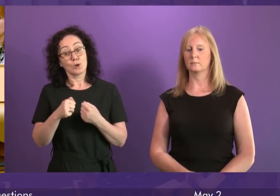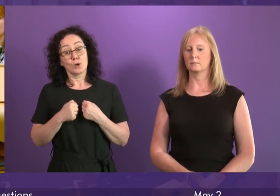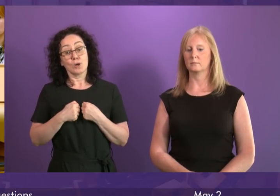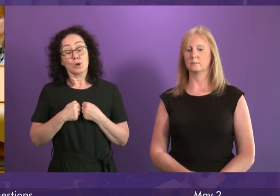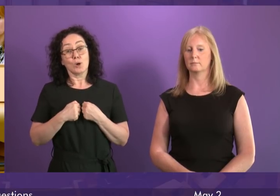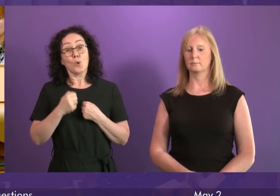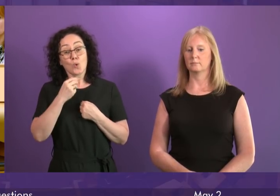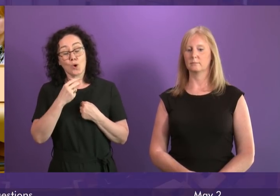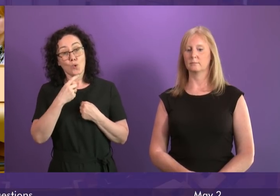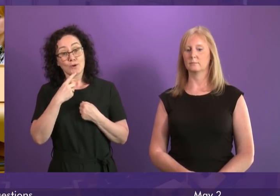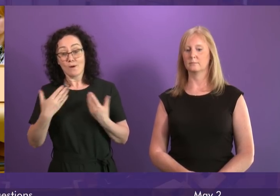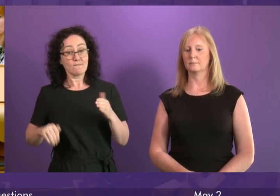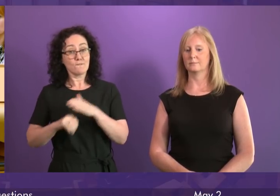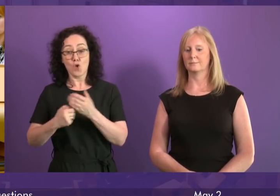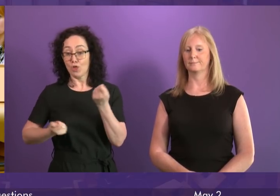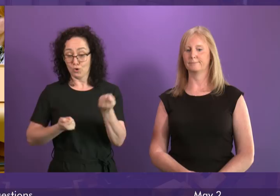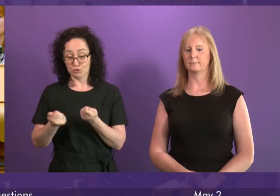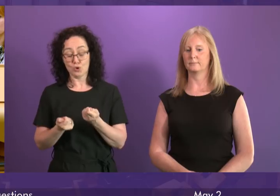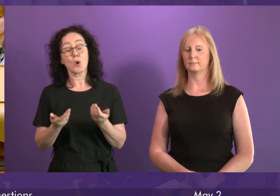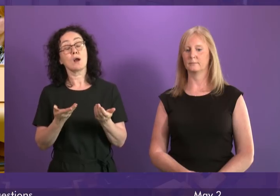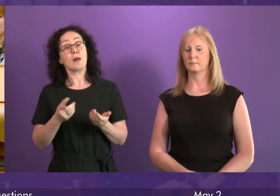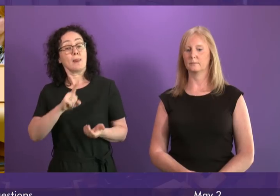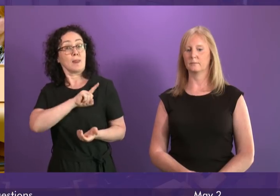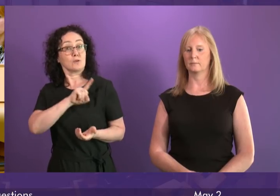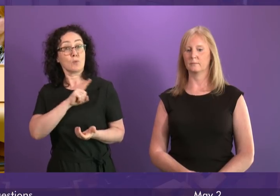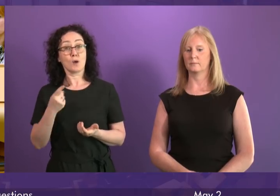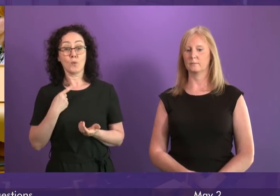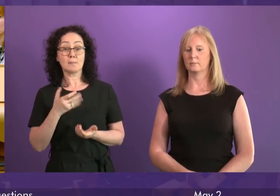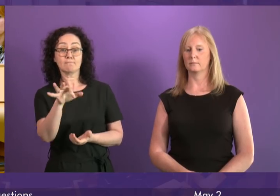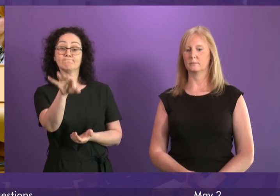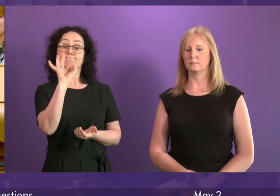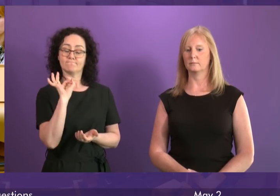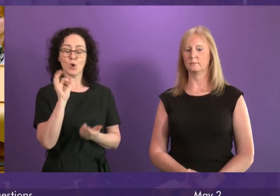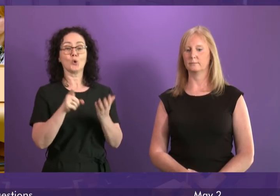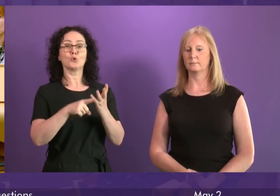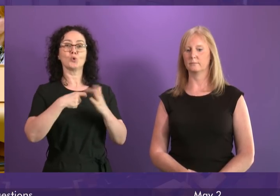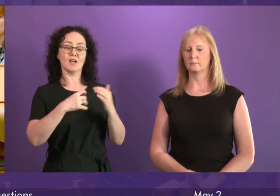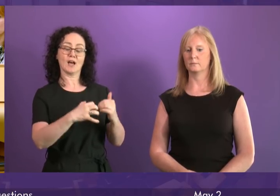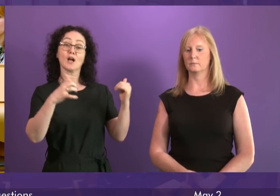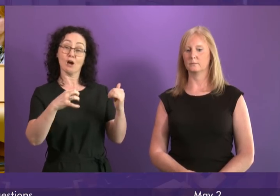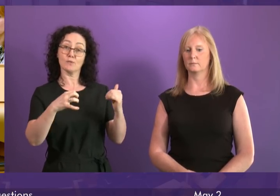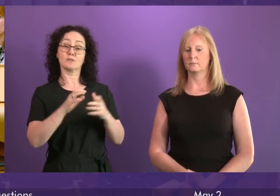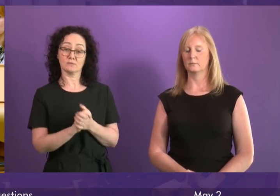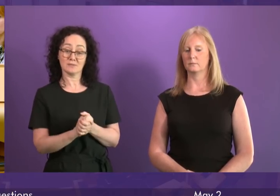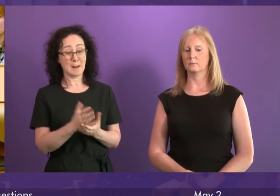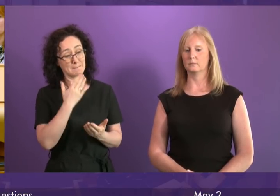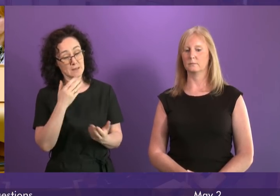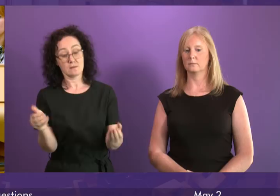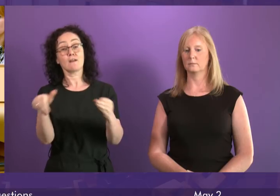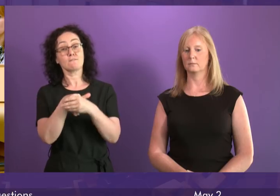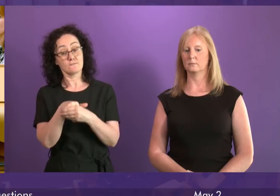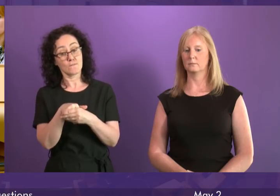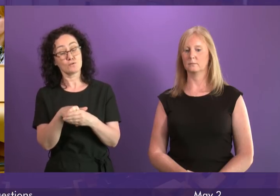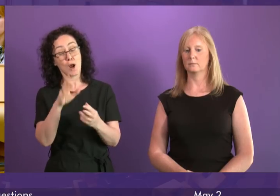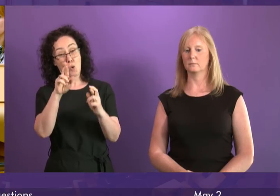invited the UK government to take part in the summit today. And I hope I would have Richard Leonard's support if we have to ask for greater powers